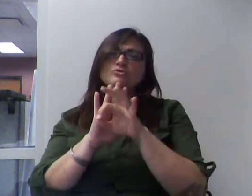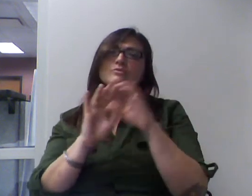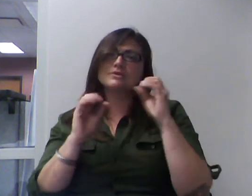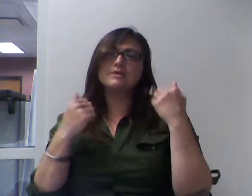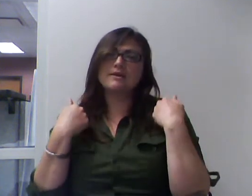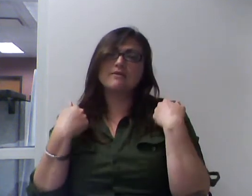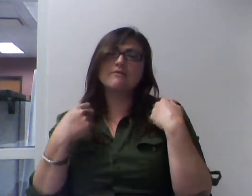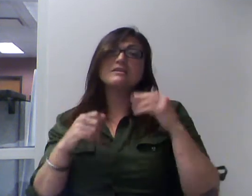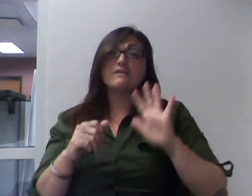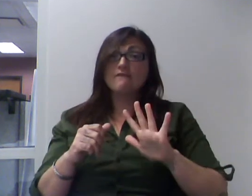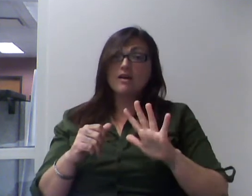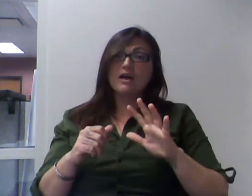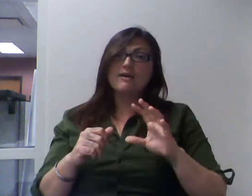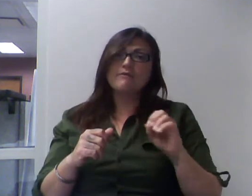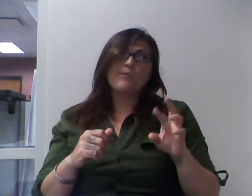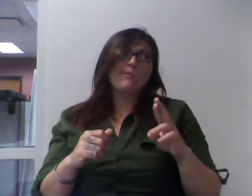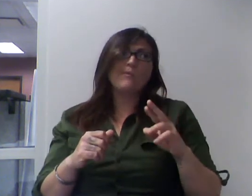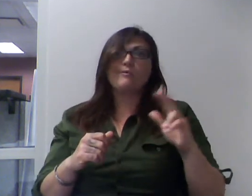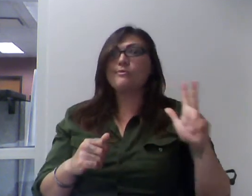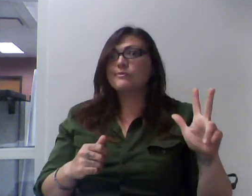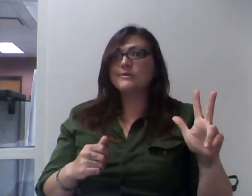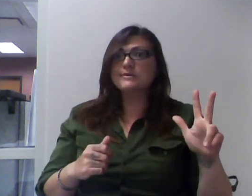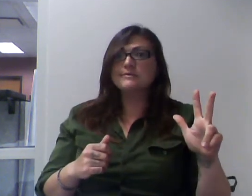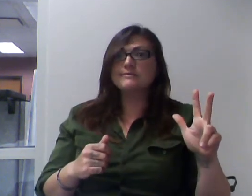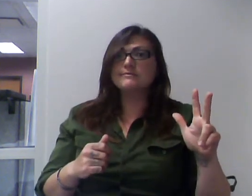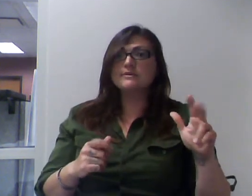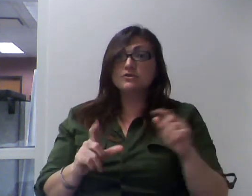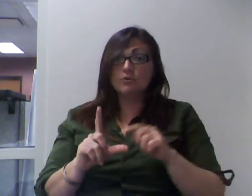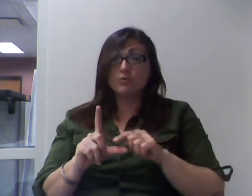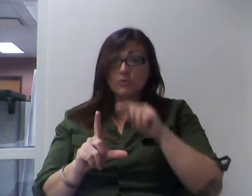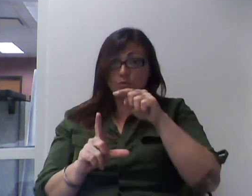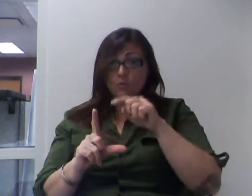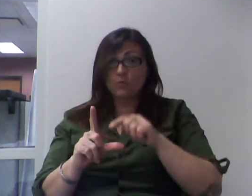The width would be the other one of those. And the height would be